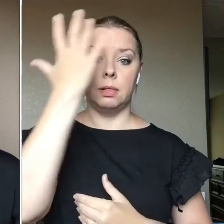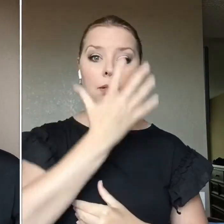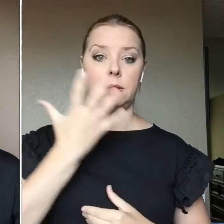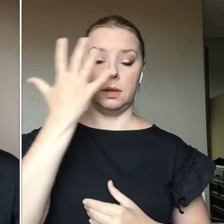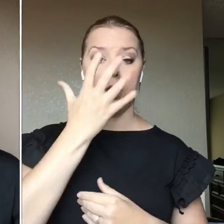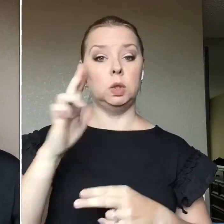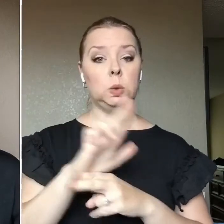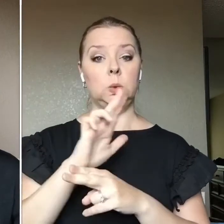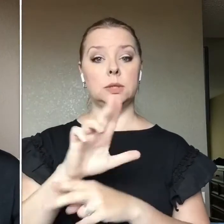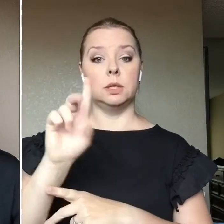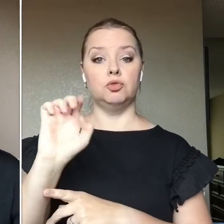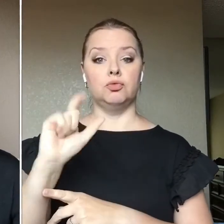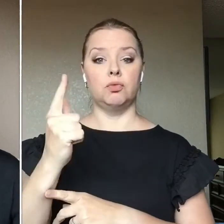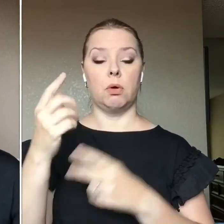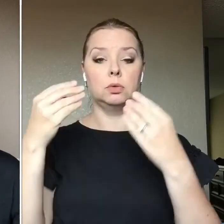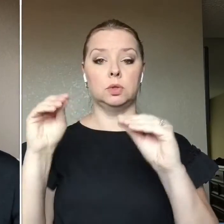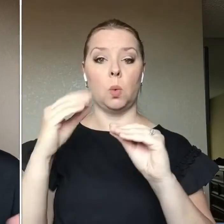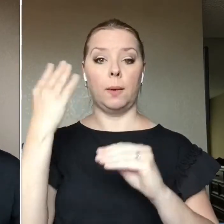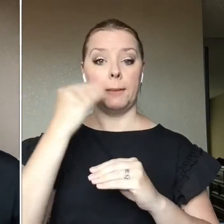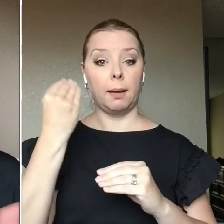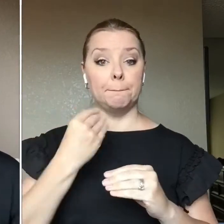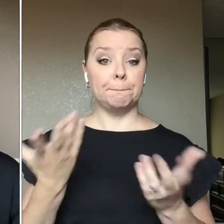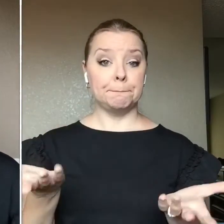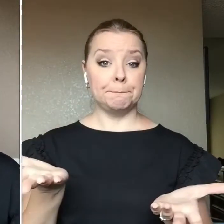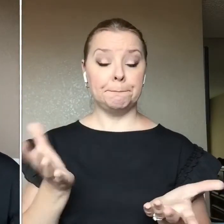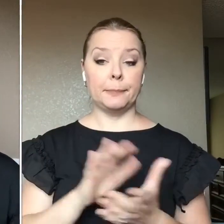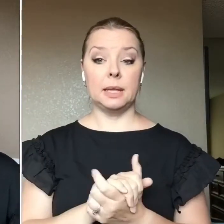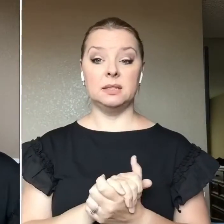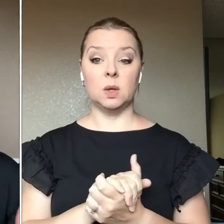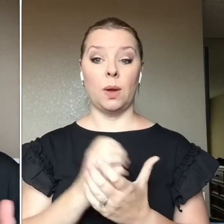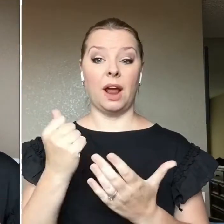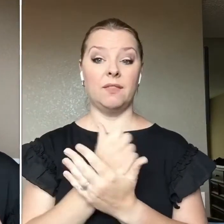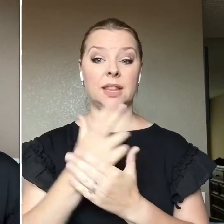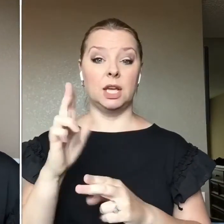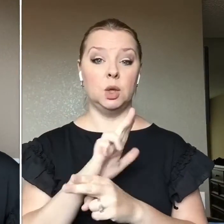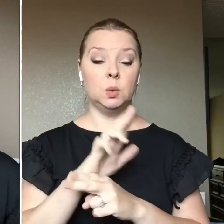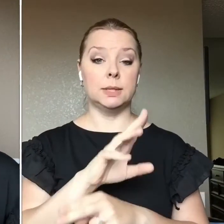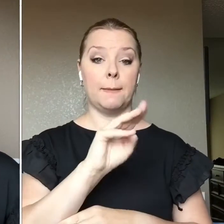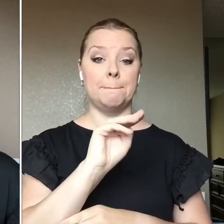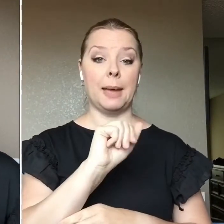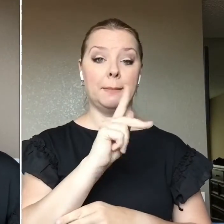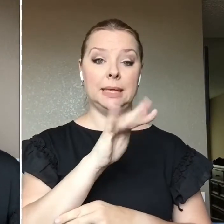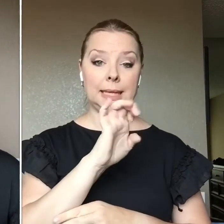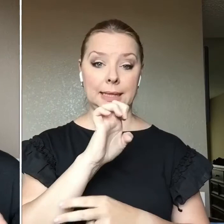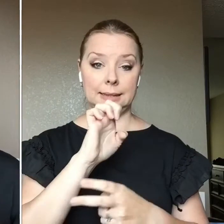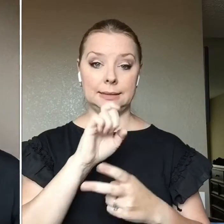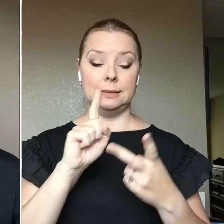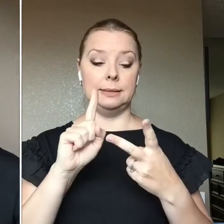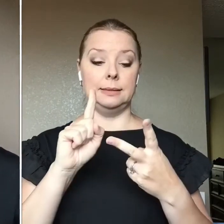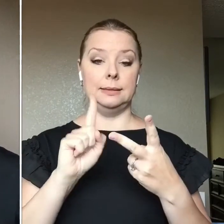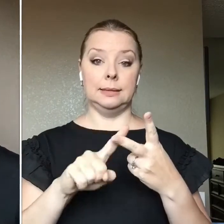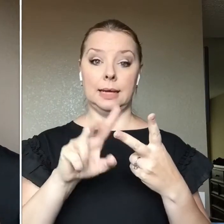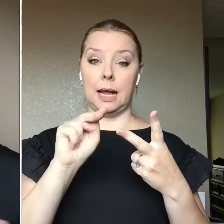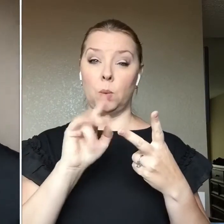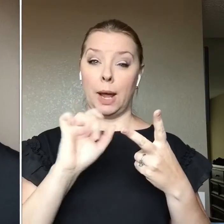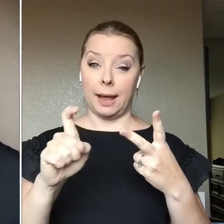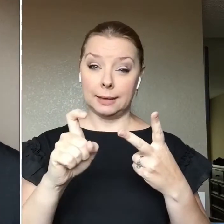drugstore makeup So pretty much Everything I used Was Maybelline NYX And a little bit Including